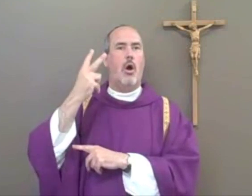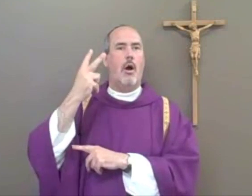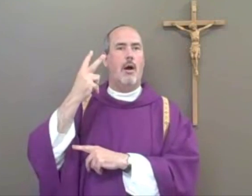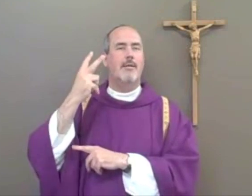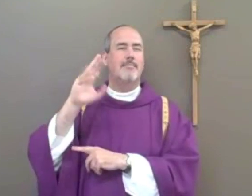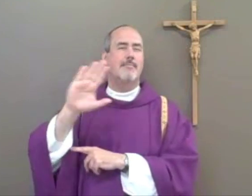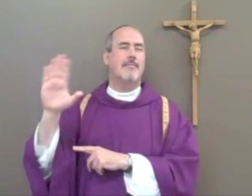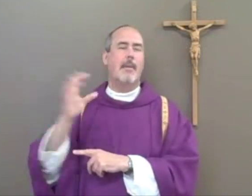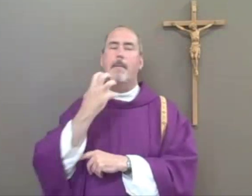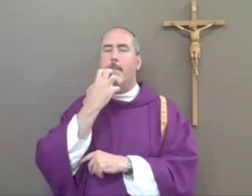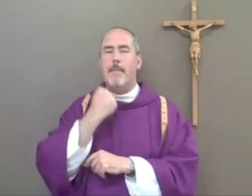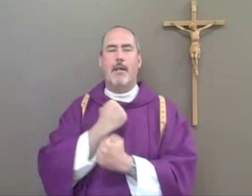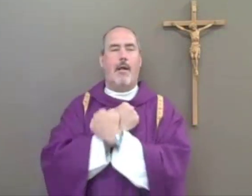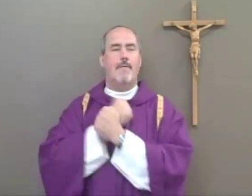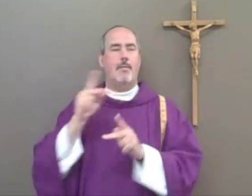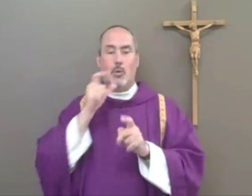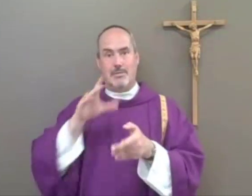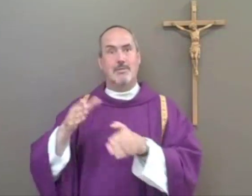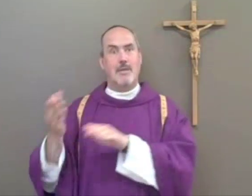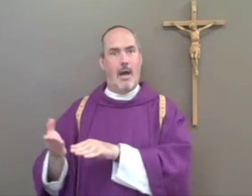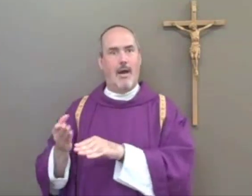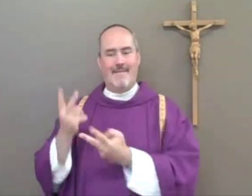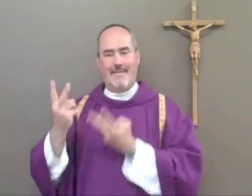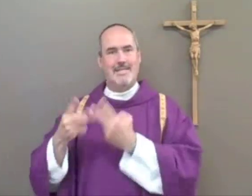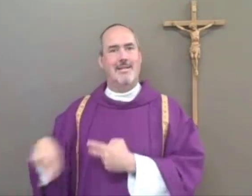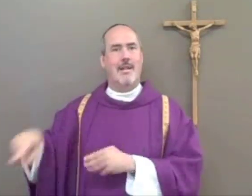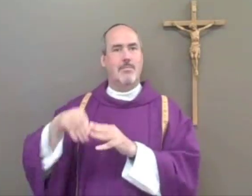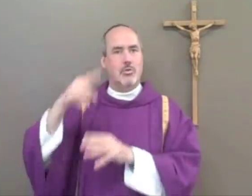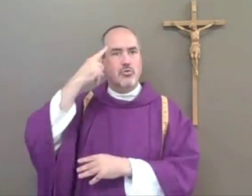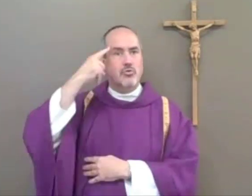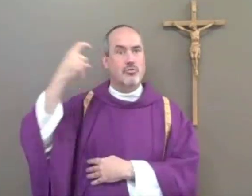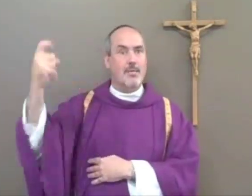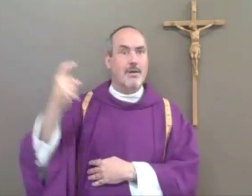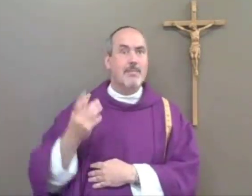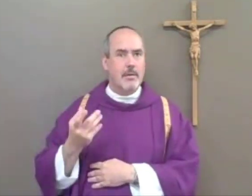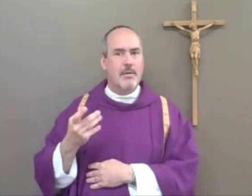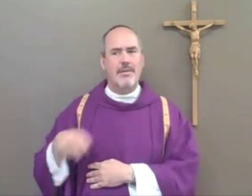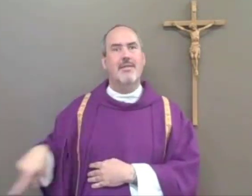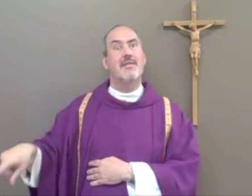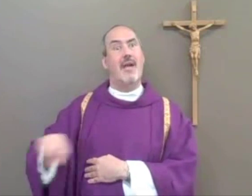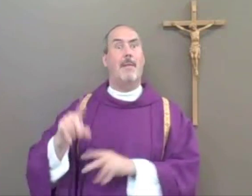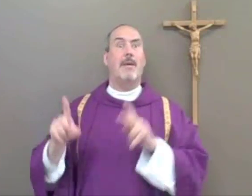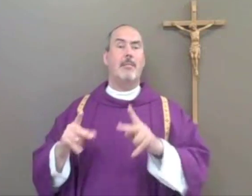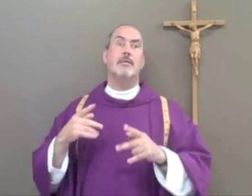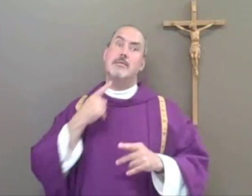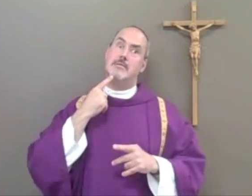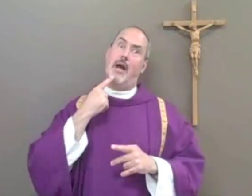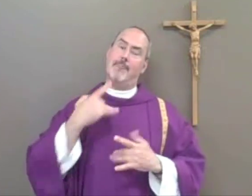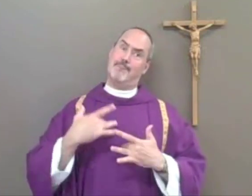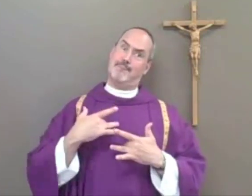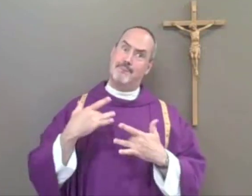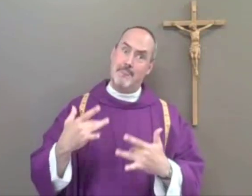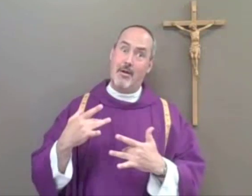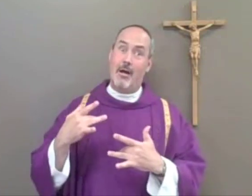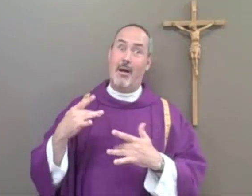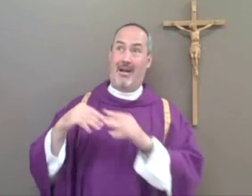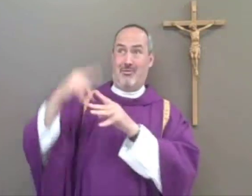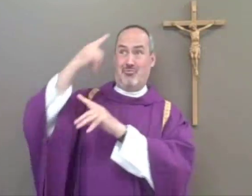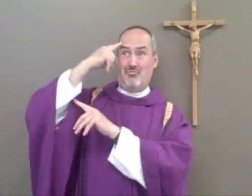and have seen their loved ones who have departed come visit them in their dreams. And some of those